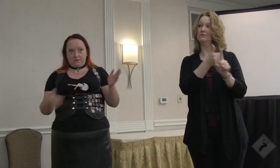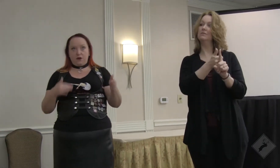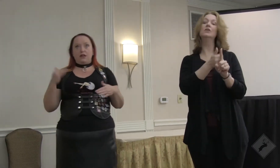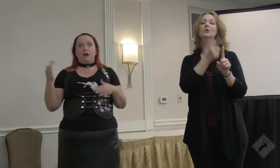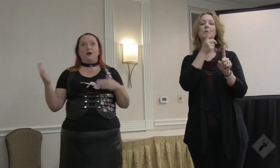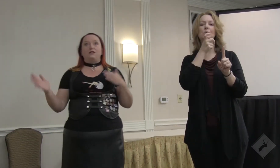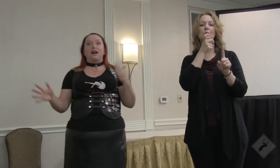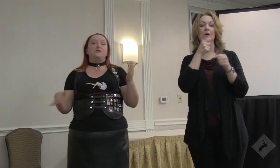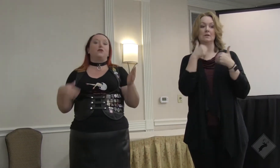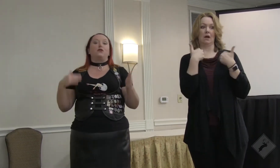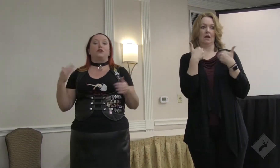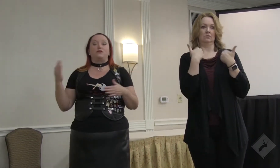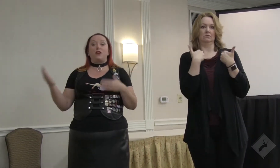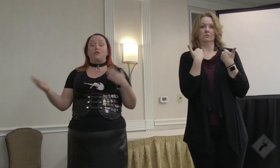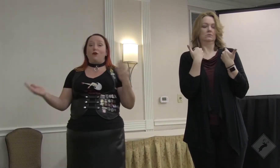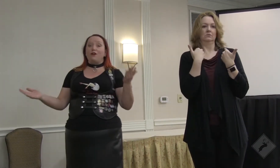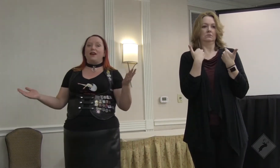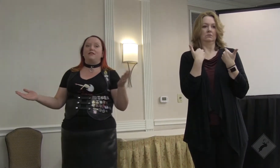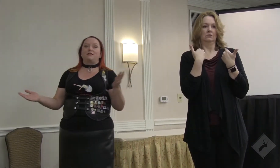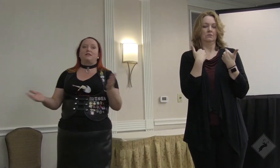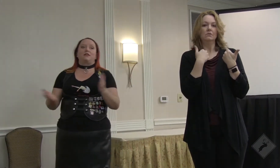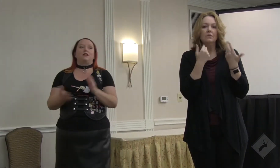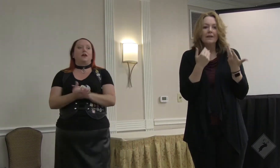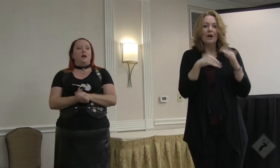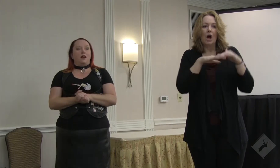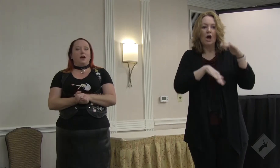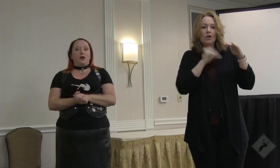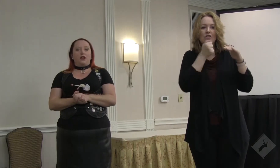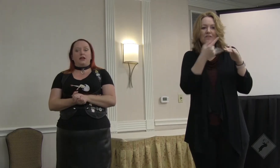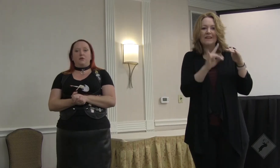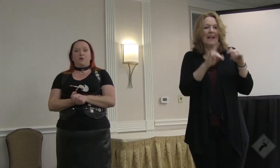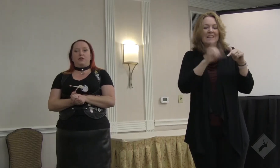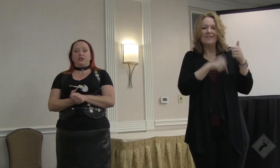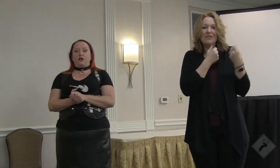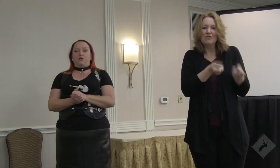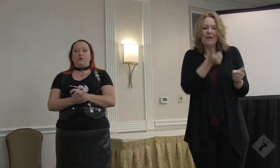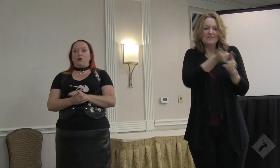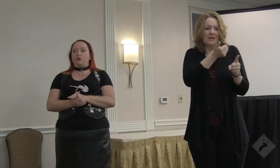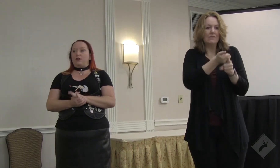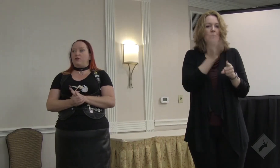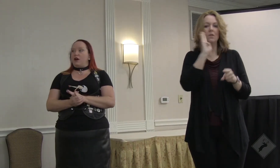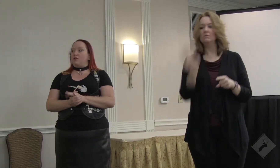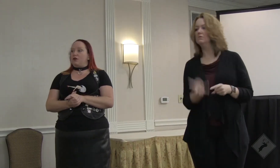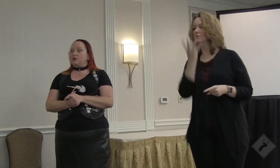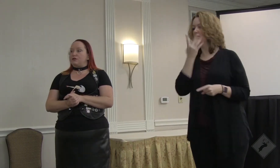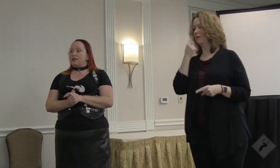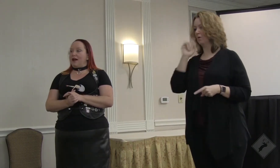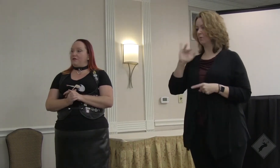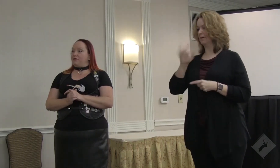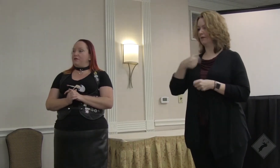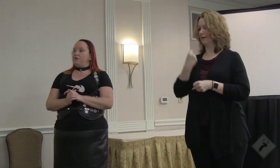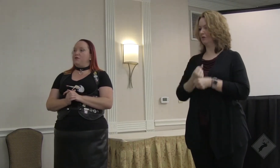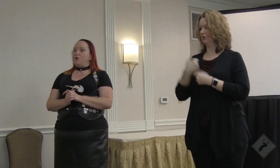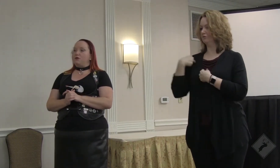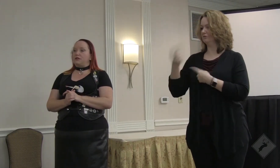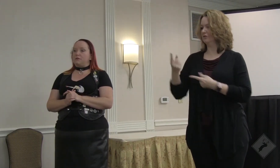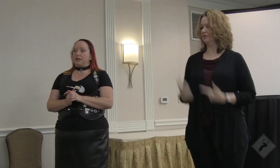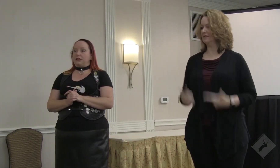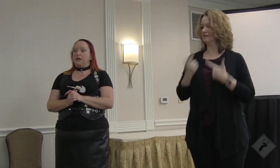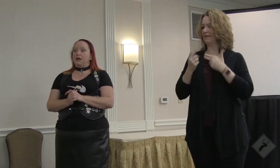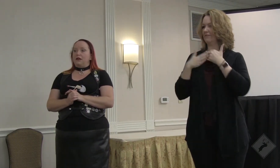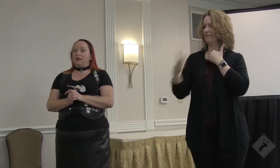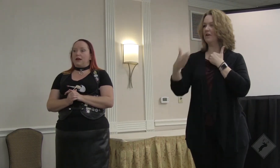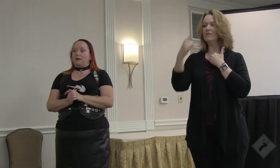very young, not even old enough to drive a car yet, could end up going to jail for 25 years to life for